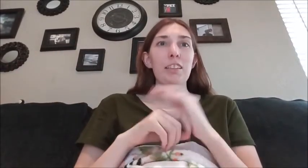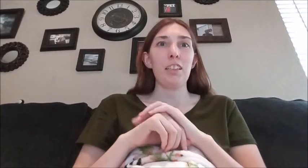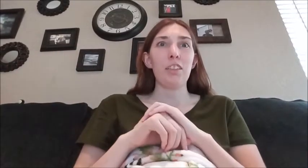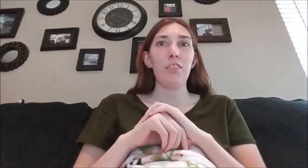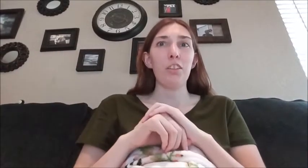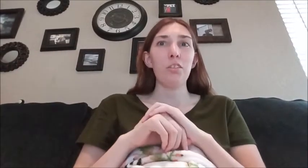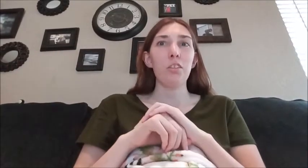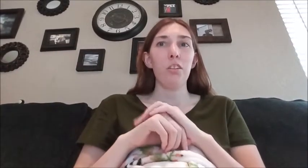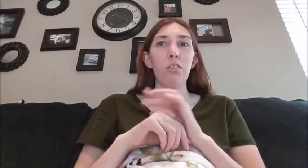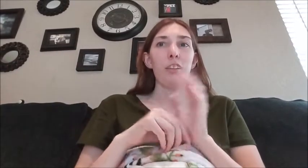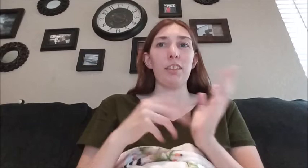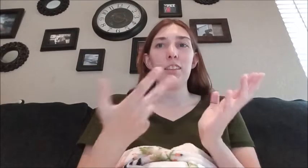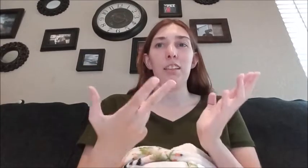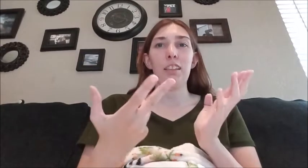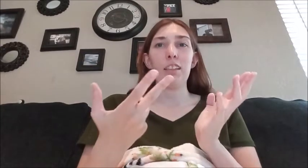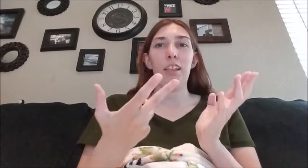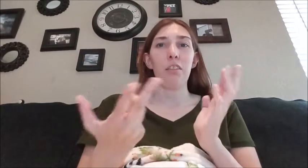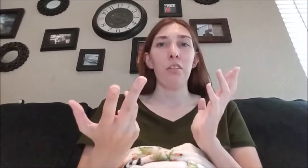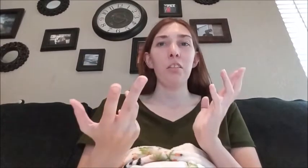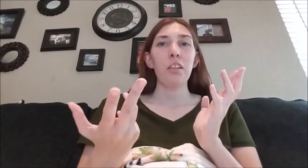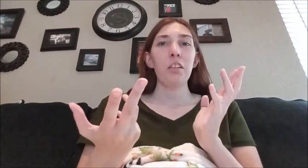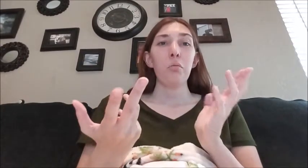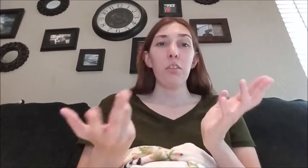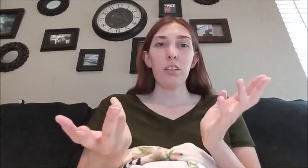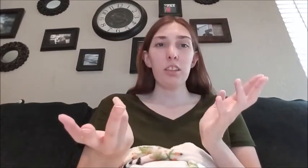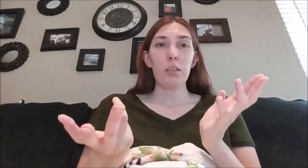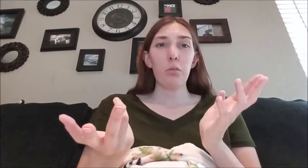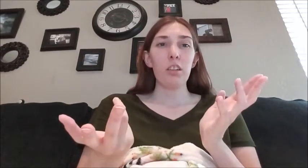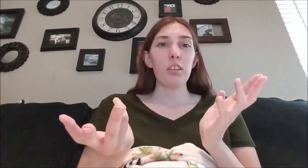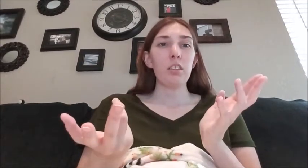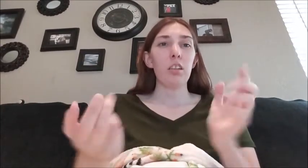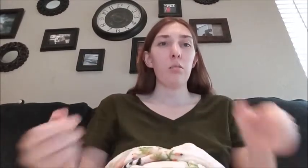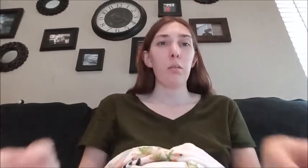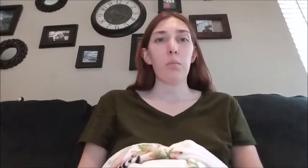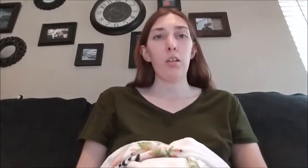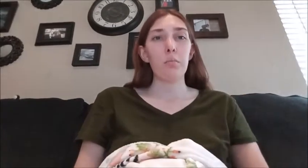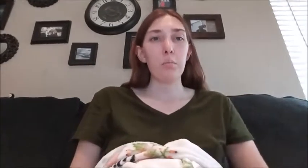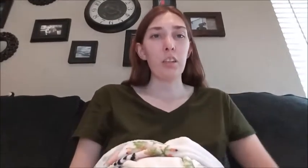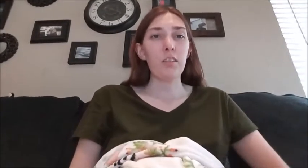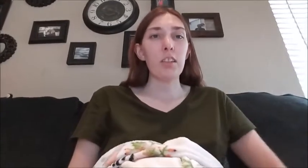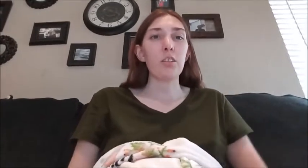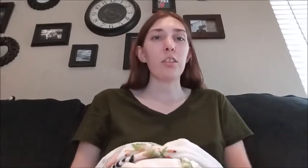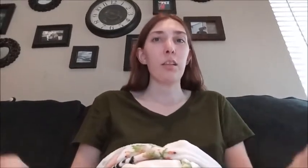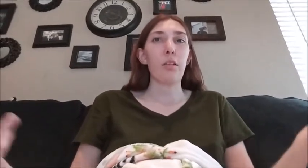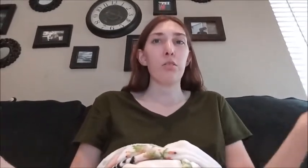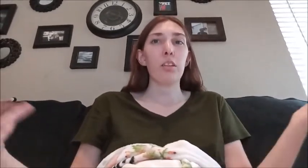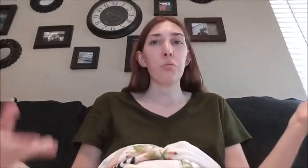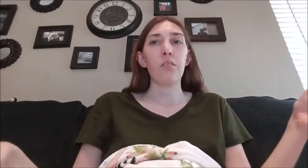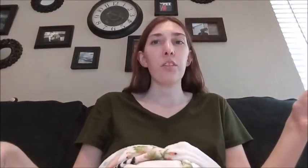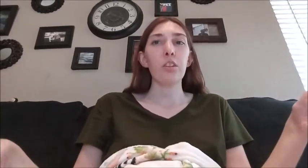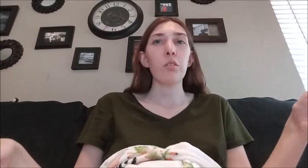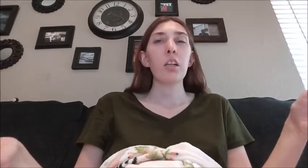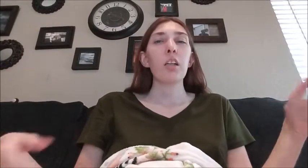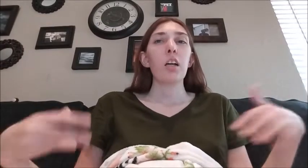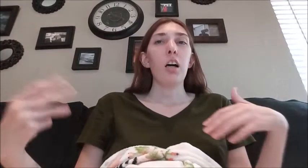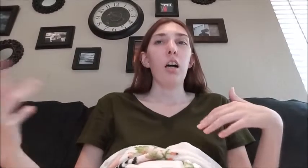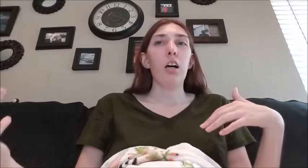last started the flu so like I said then again I don't know what it feels like anymore so my mom believes that you can get muscle aches with the flu um